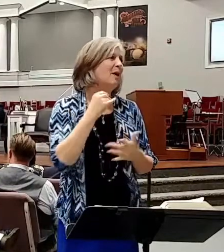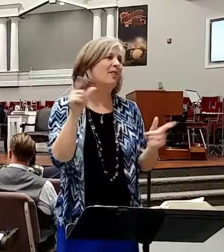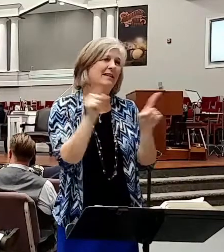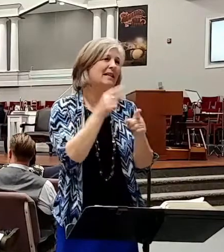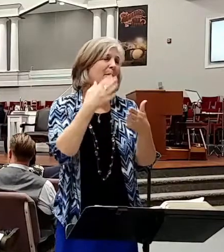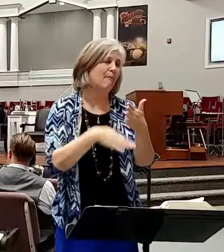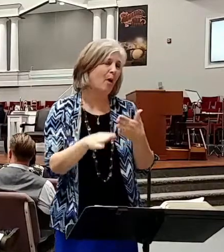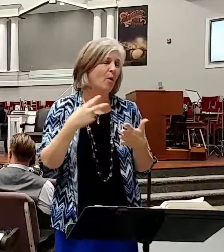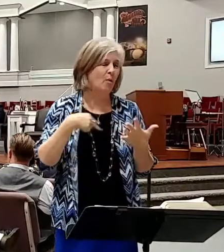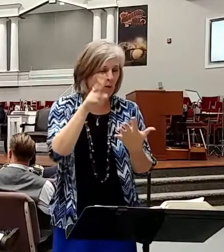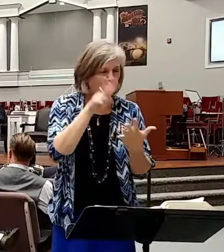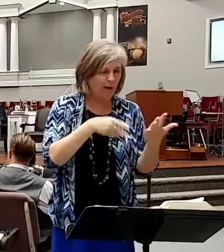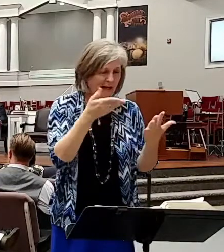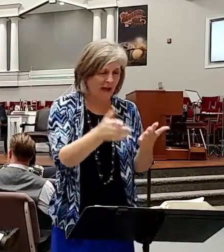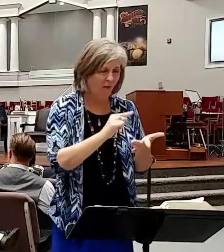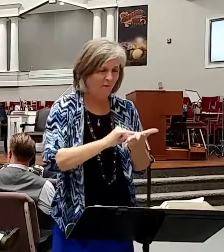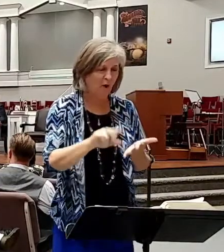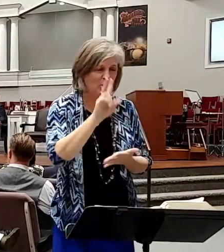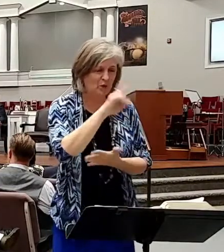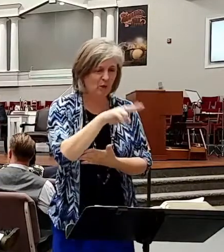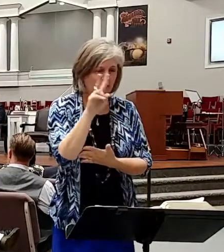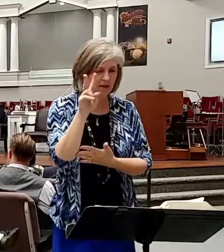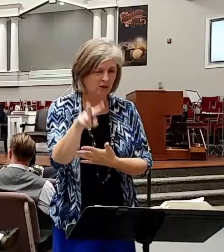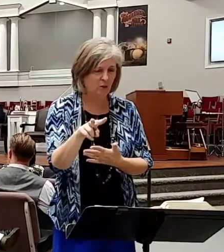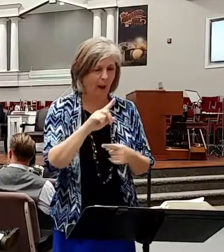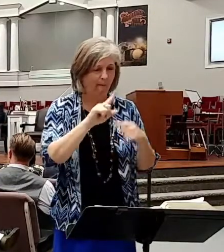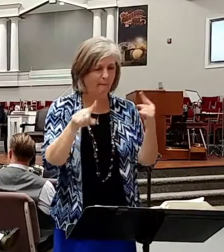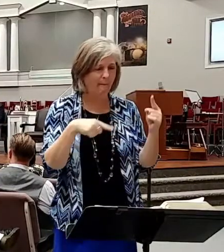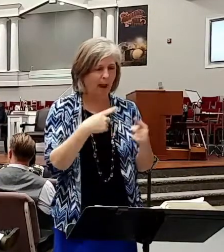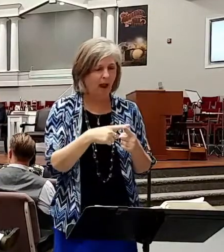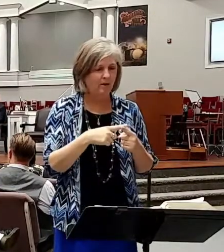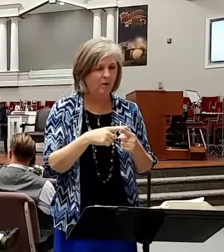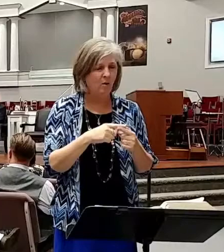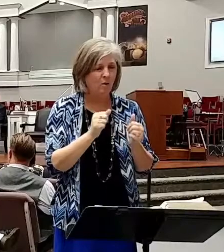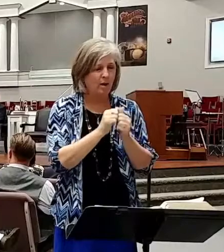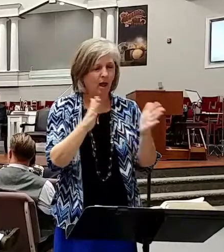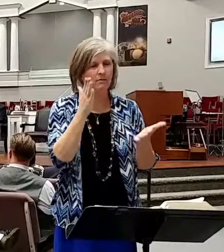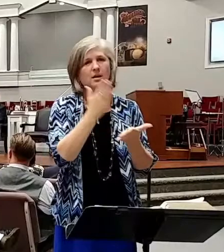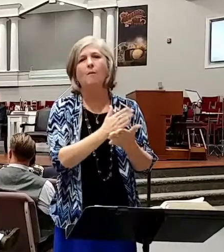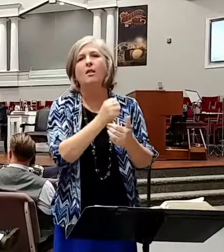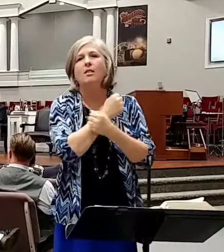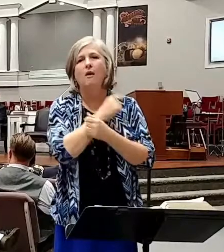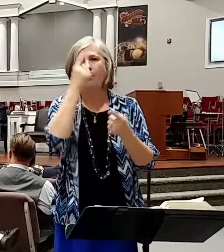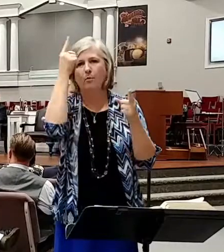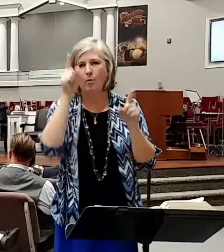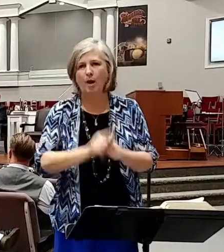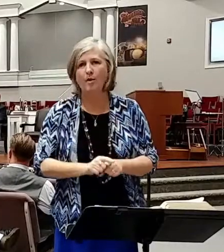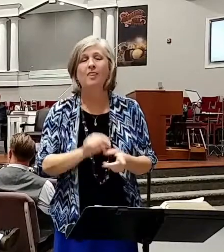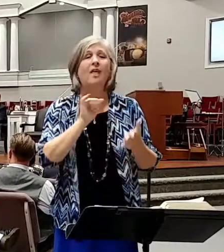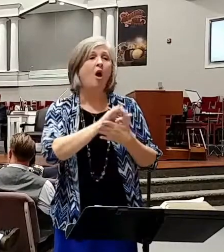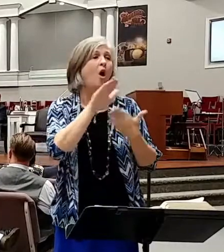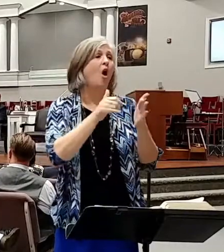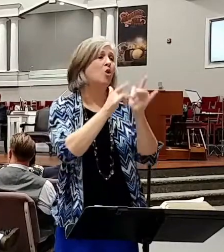read here in verse number 22 about the unfeigned love of the brethren. By the way, that's what all Christians ought to do is love one another.